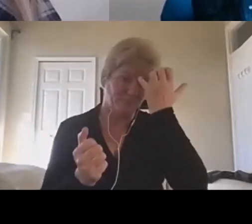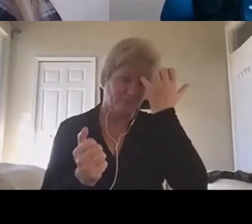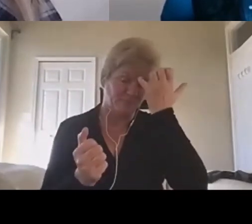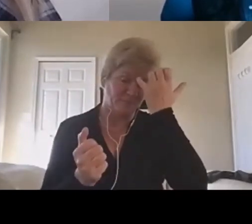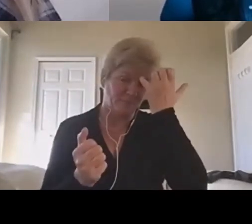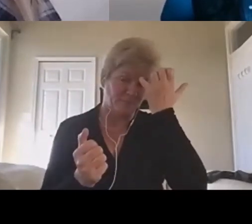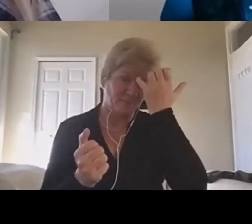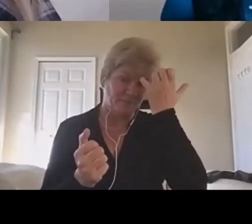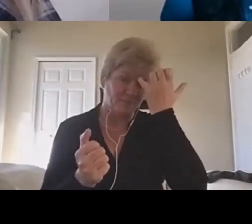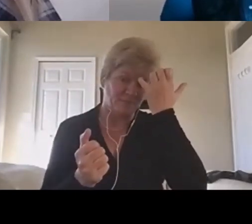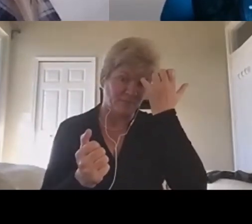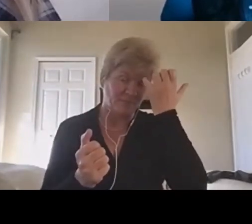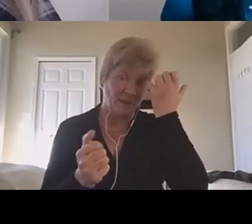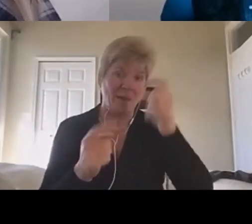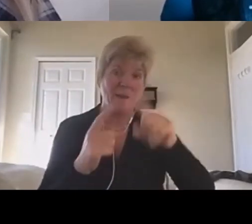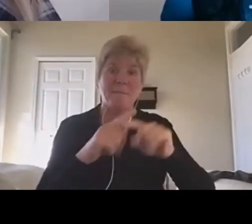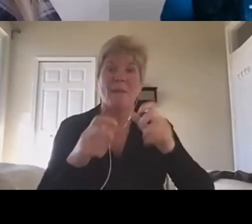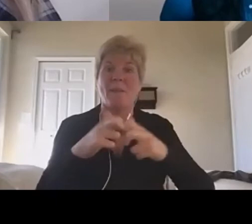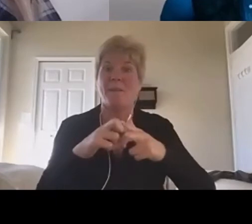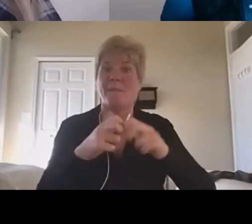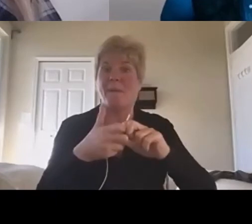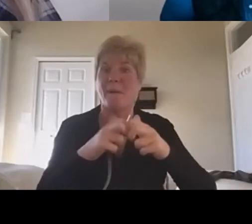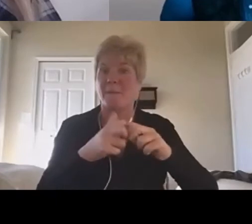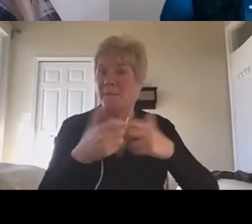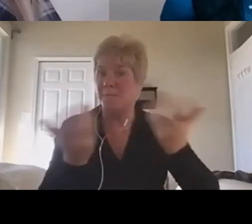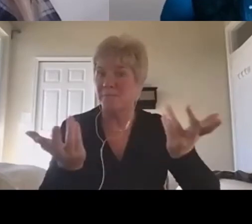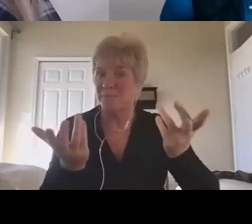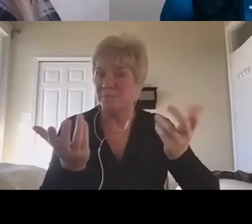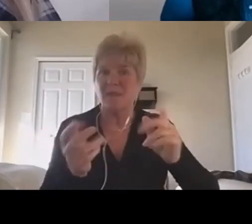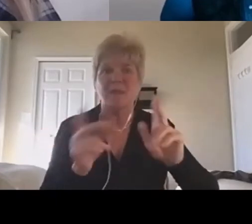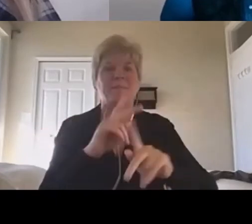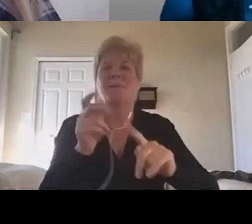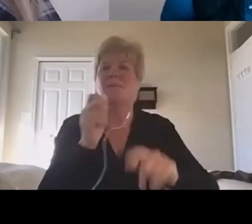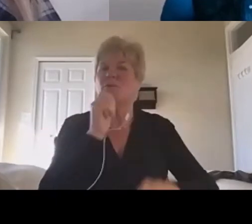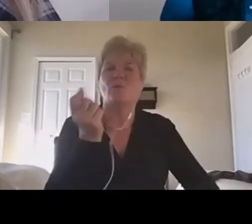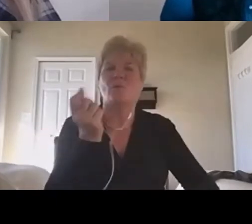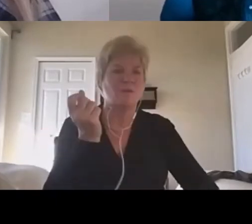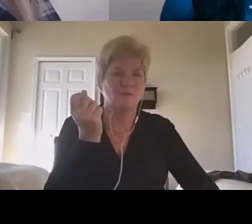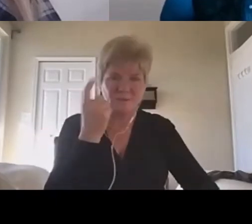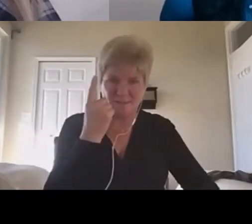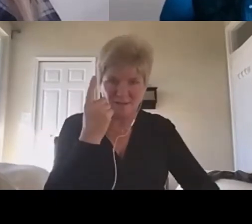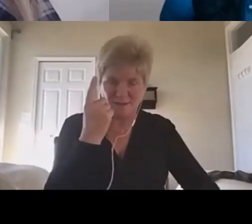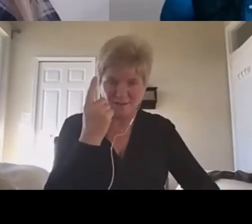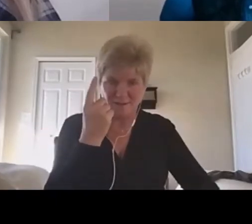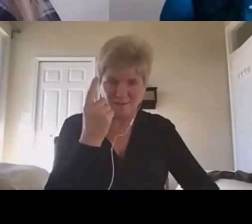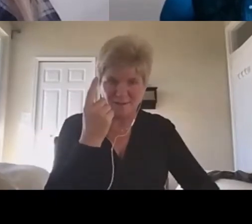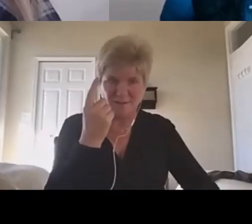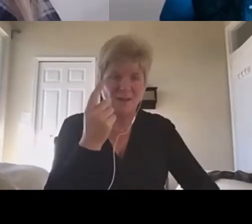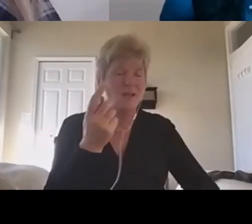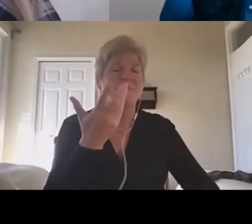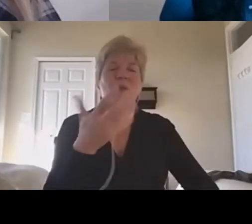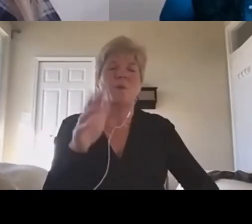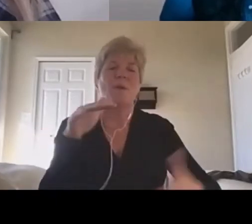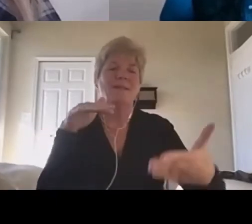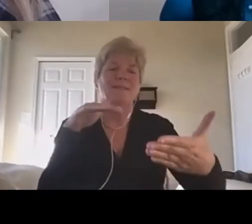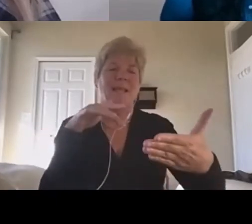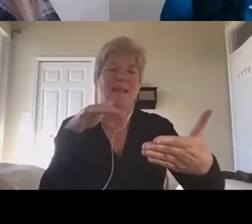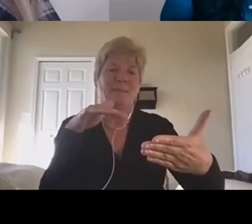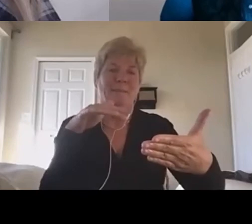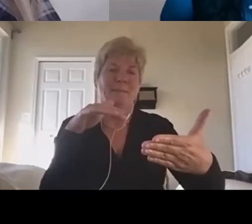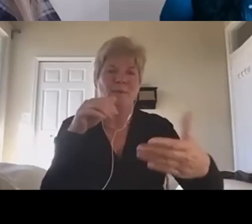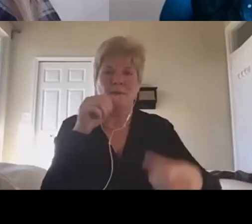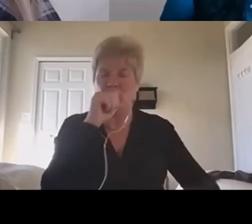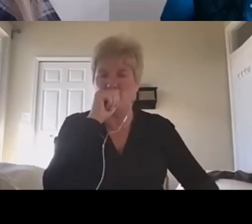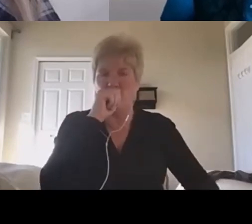-22 is, people don't understand them, so they don't want to study them because they don't want to live foolish.